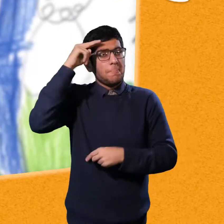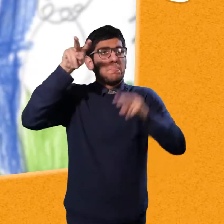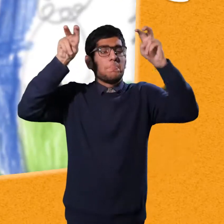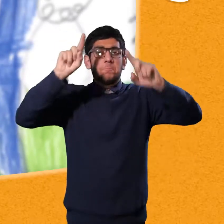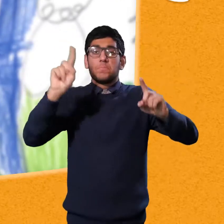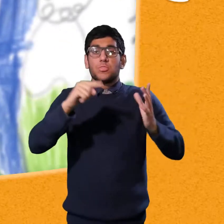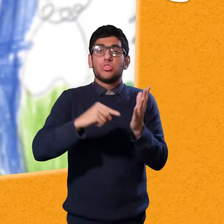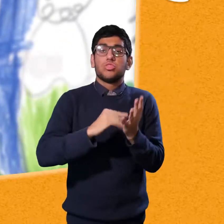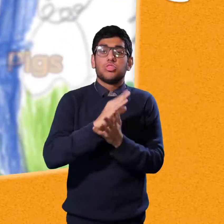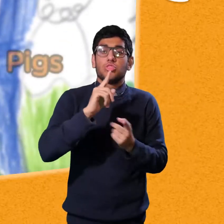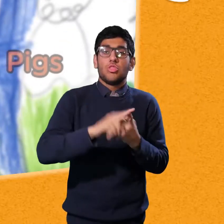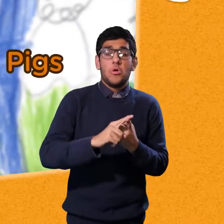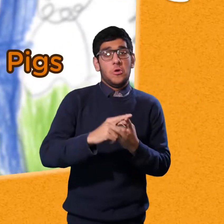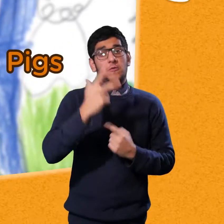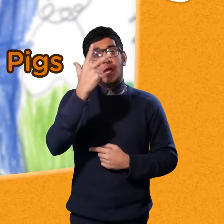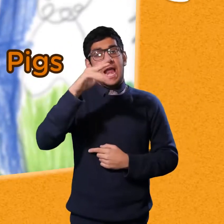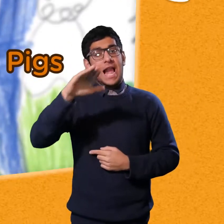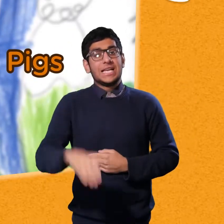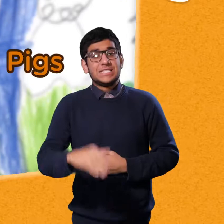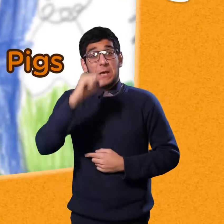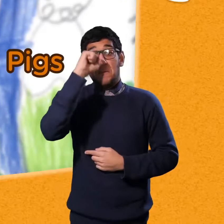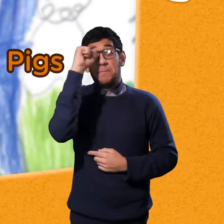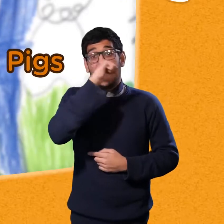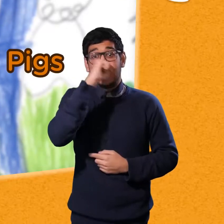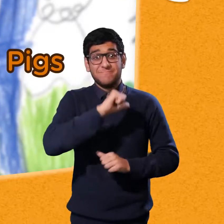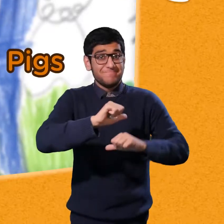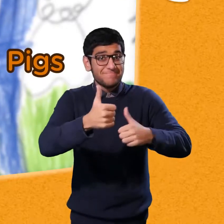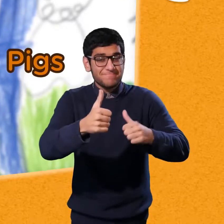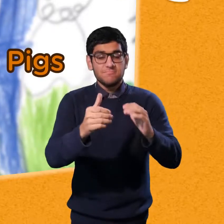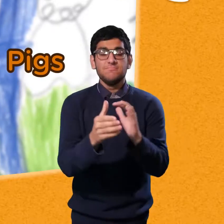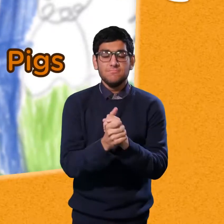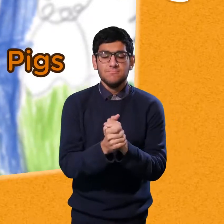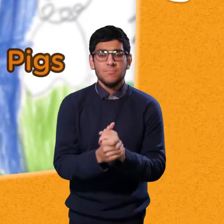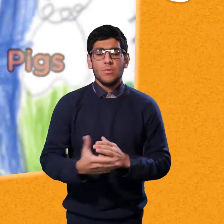story. The name of the story is The Three Little Pigs.